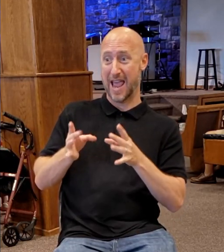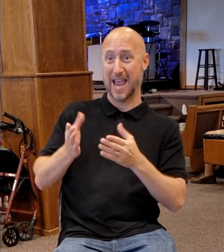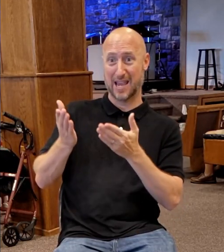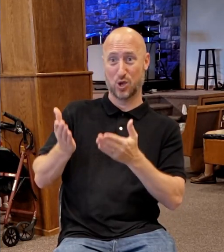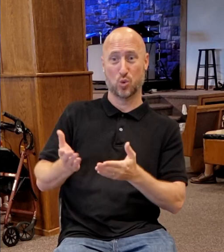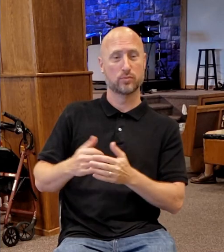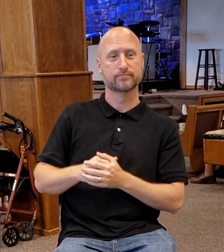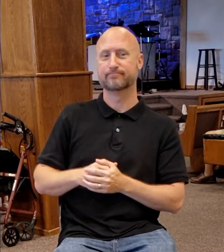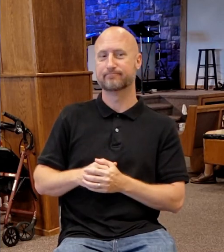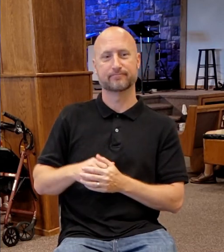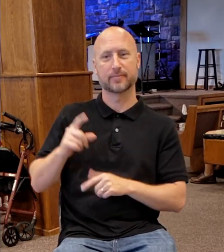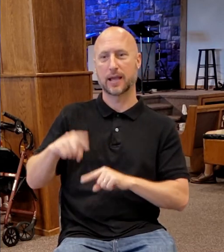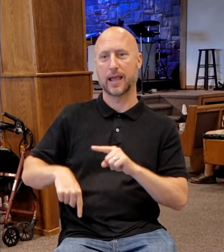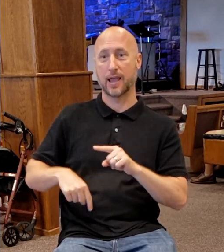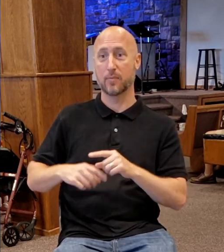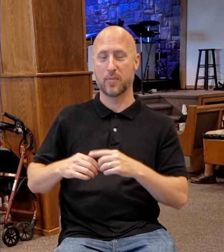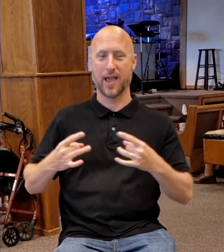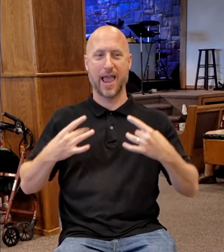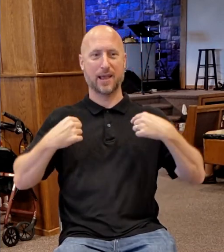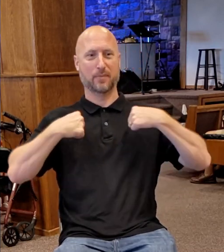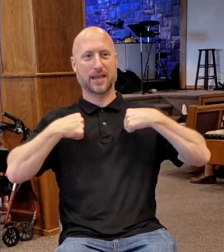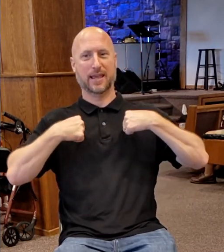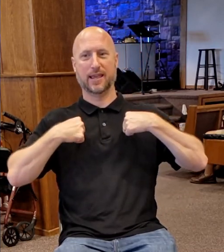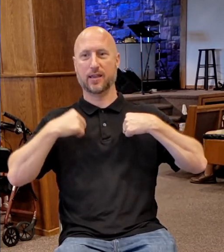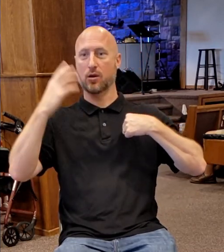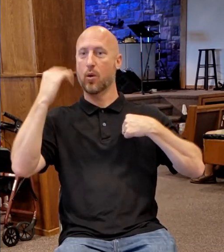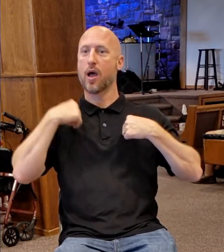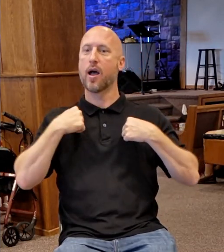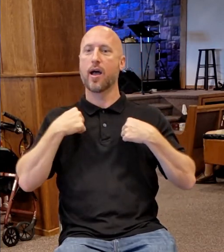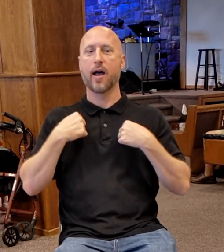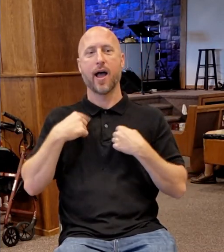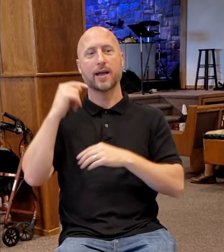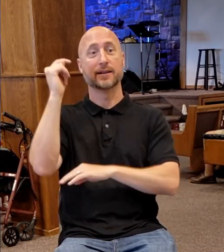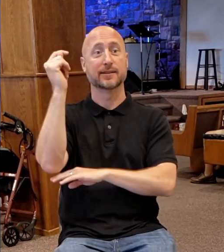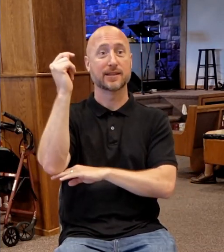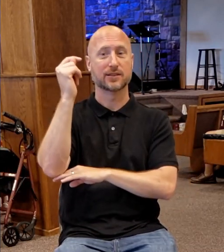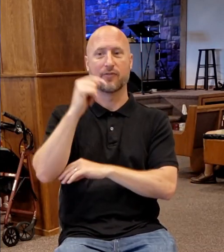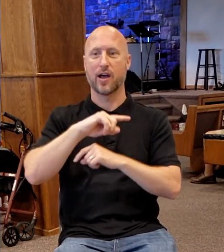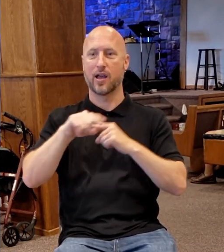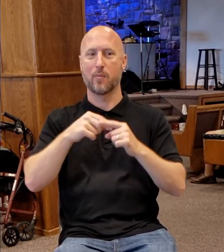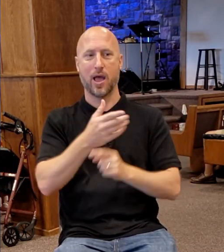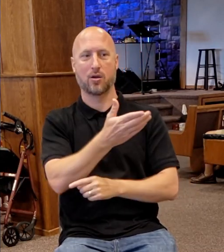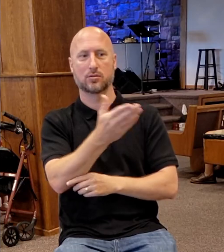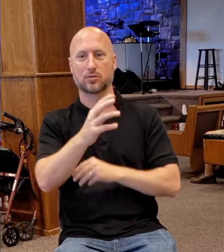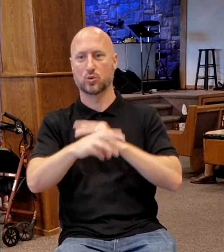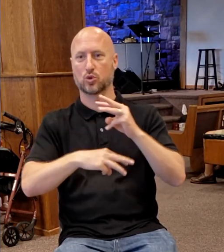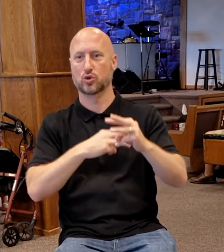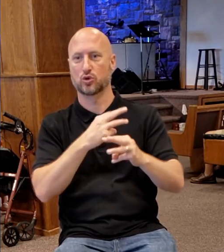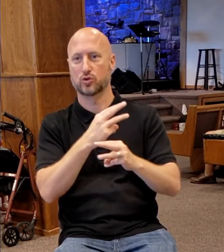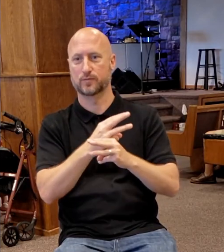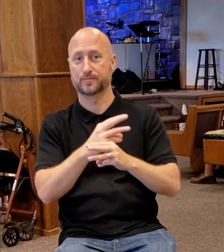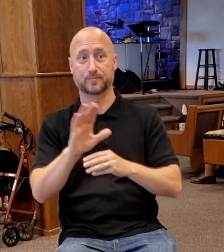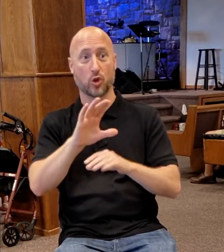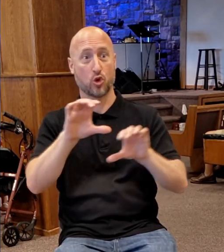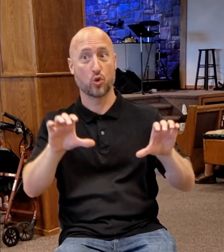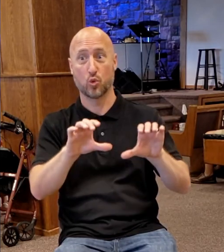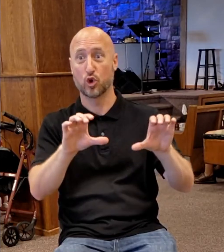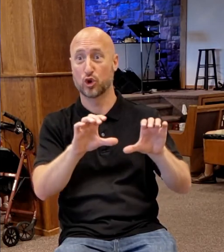but me it hate us. Because I testify of it. That the works